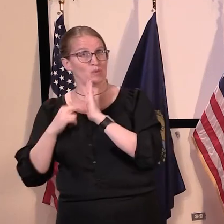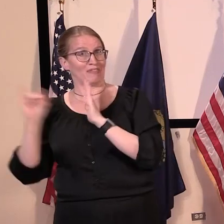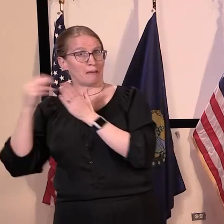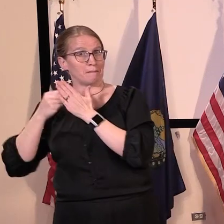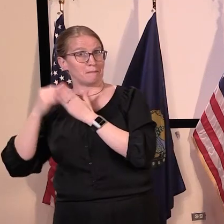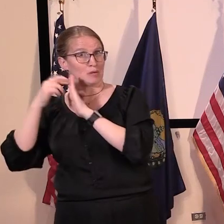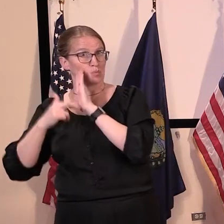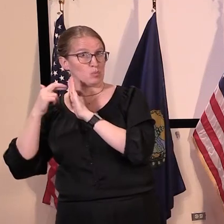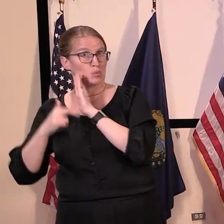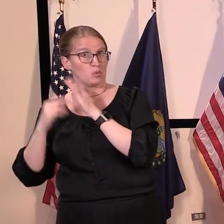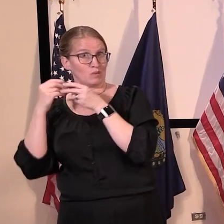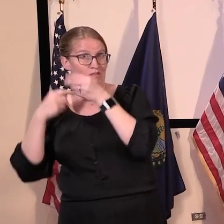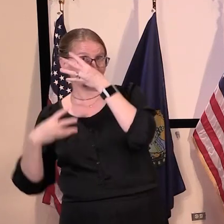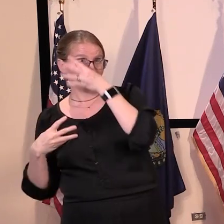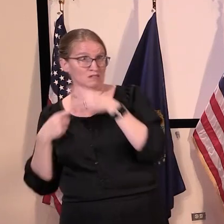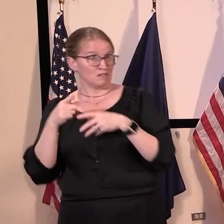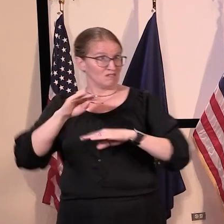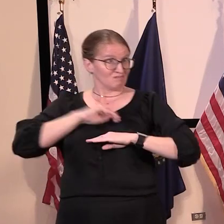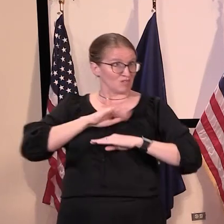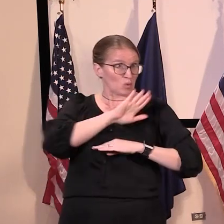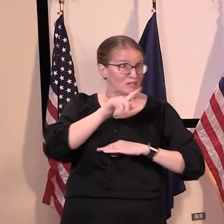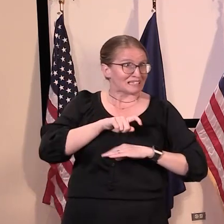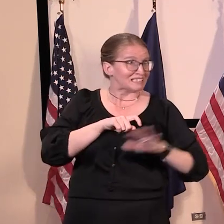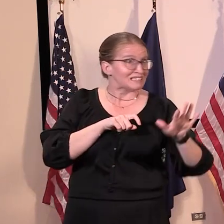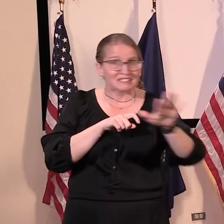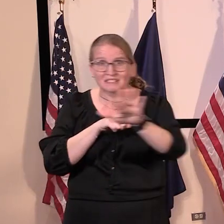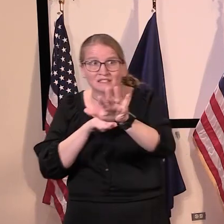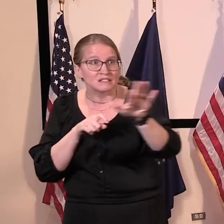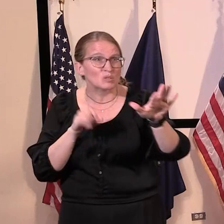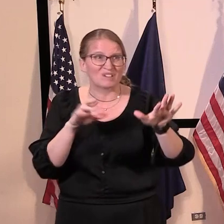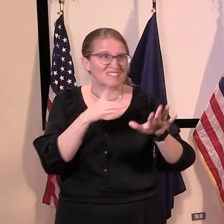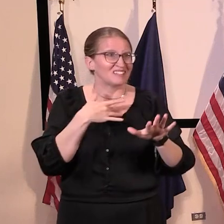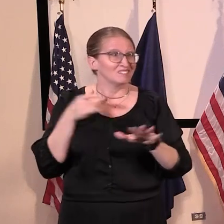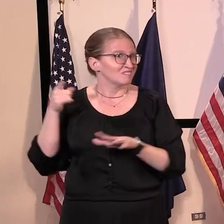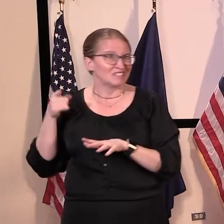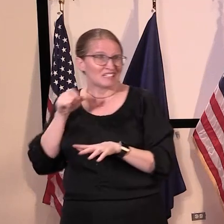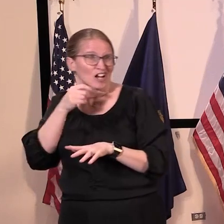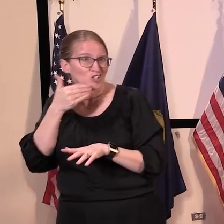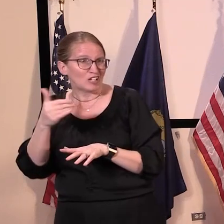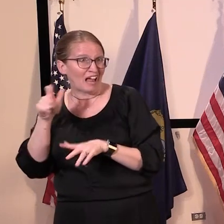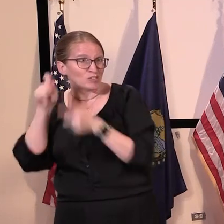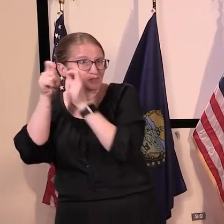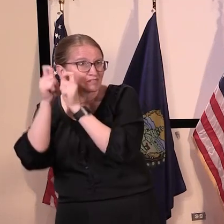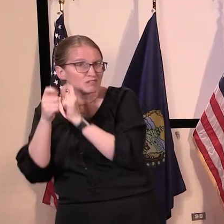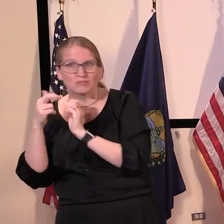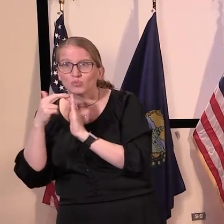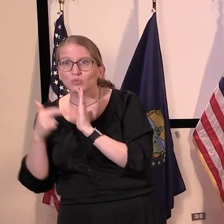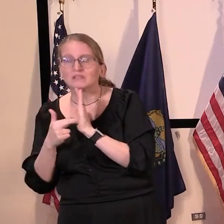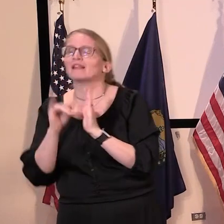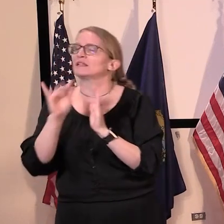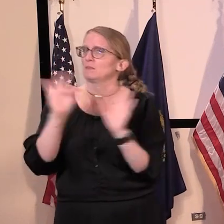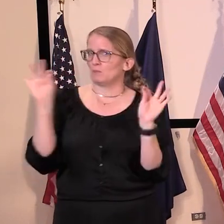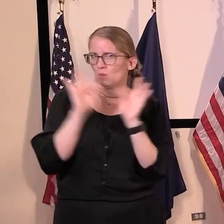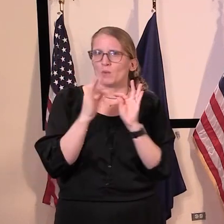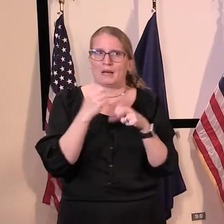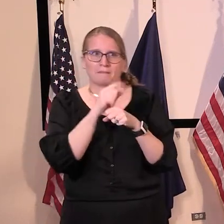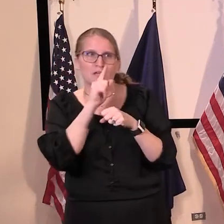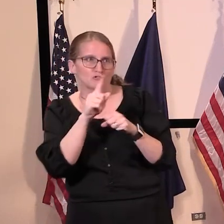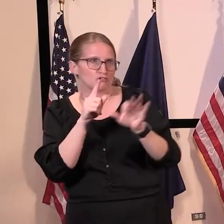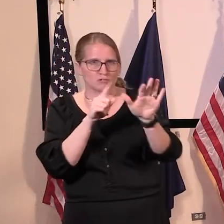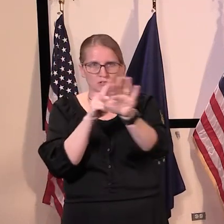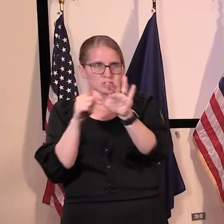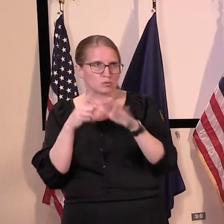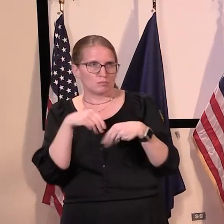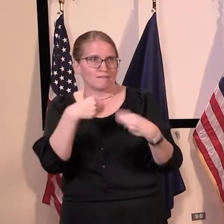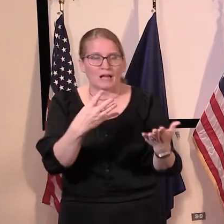to meet the needs of the particular circumstances of our businesses. That's important that we continue to be as responsive